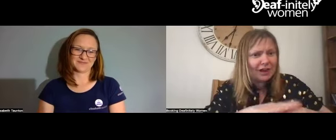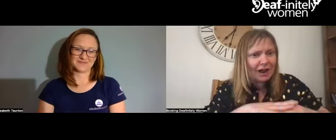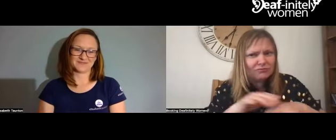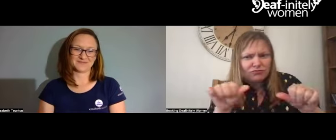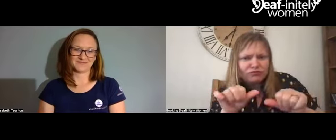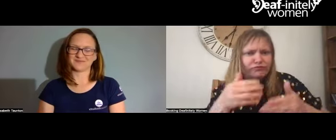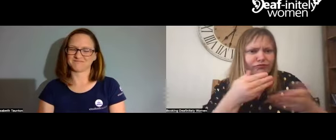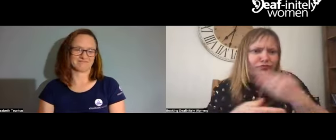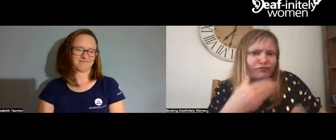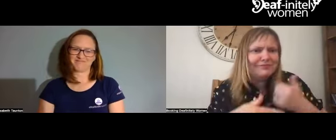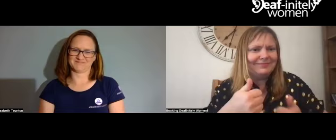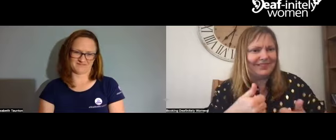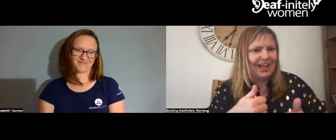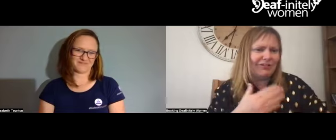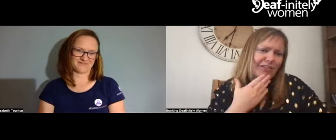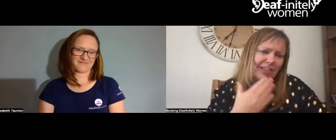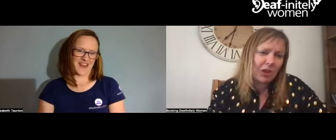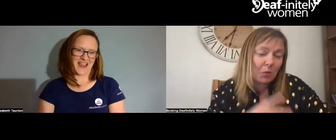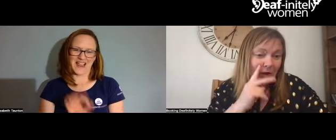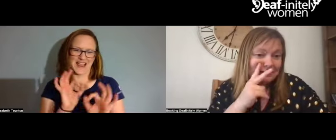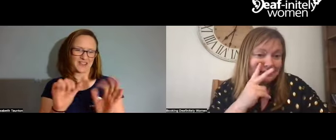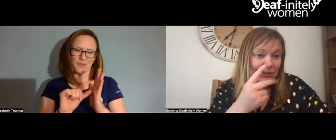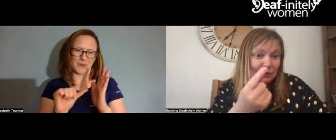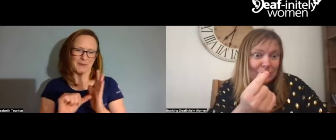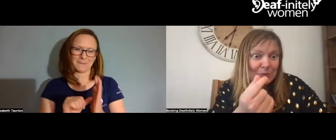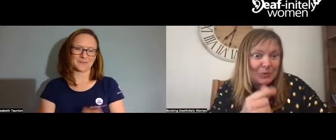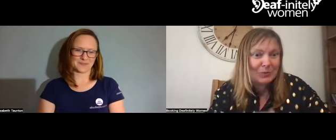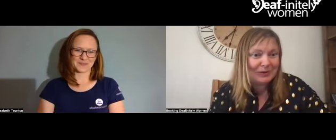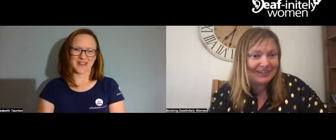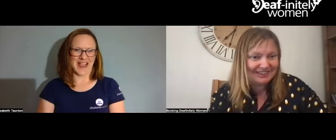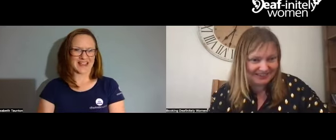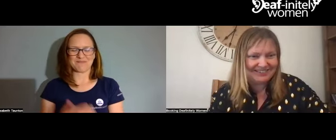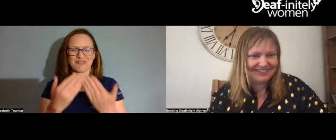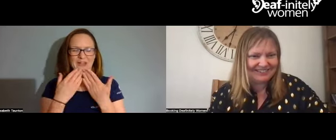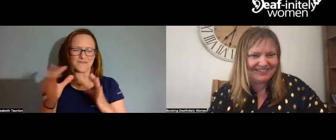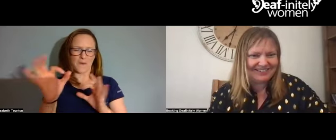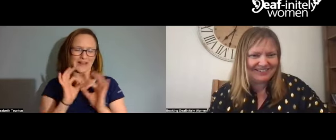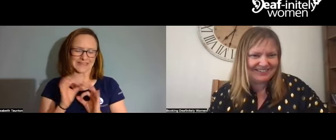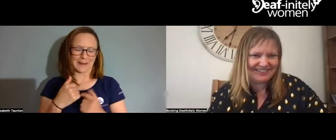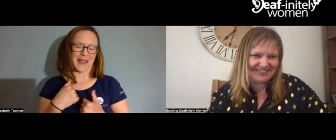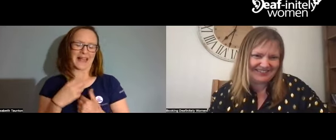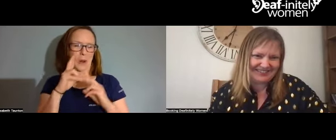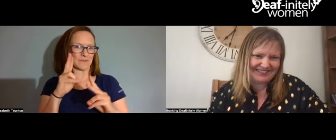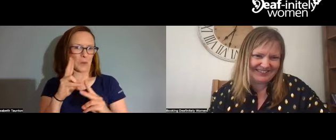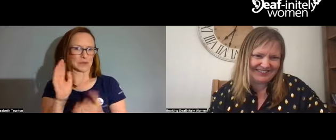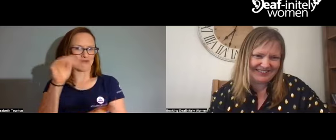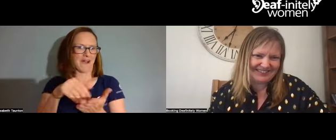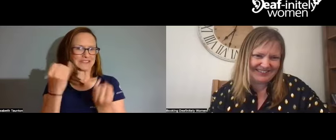Thank you so much for your time. I'll give you a quick introduction. I'll see you soon. Thank you for inviting me.